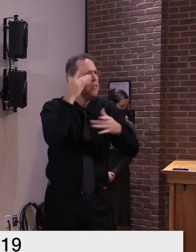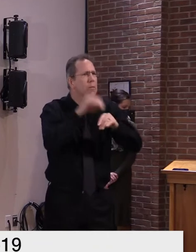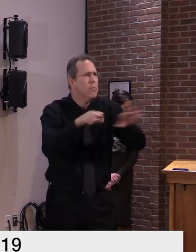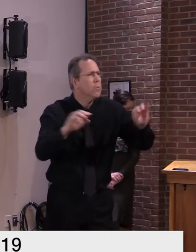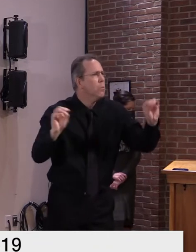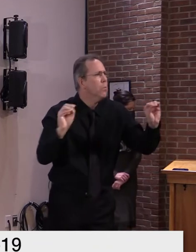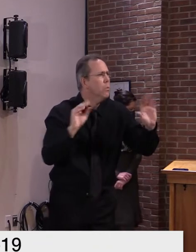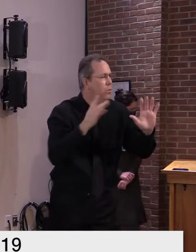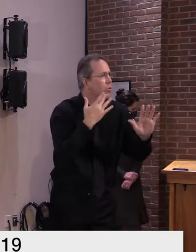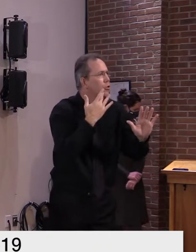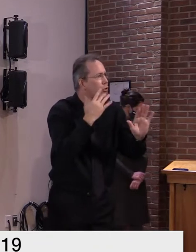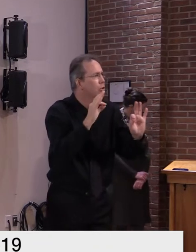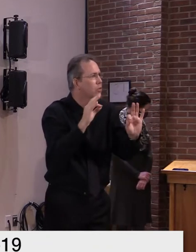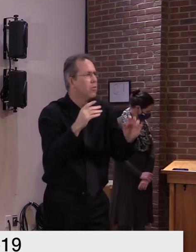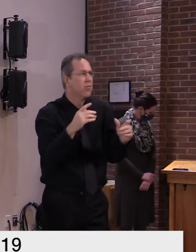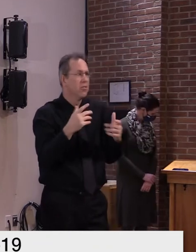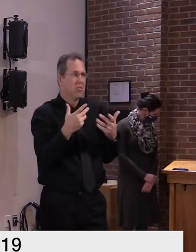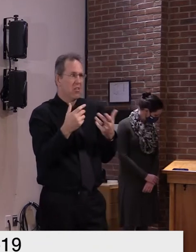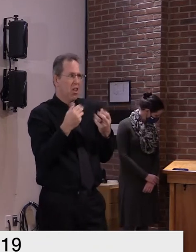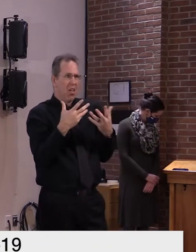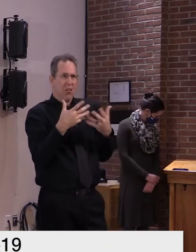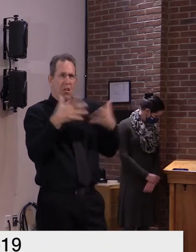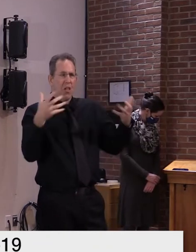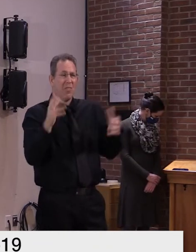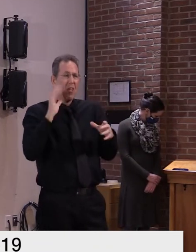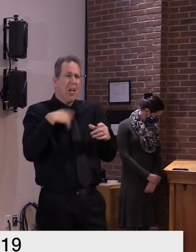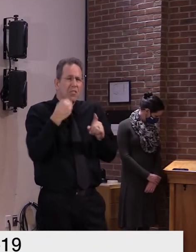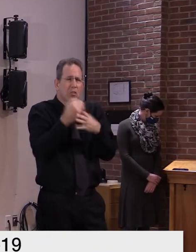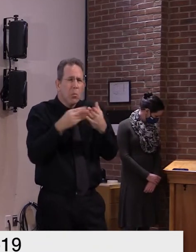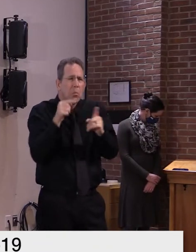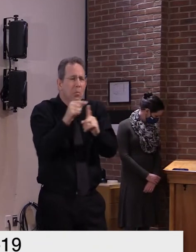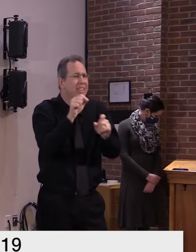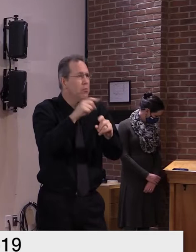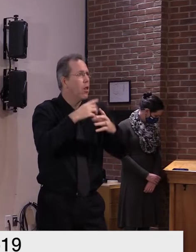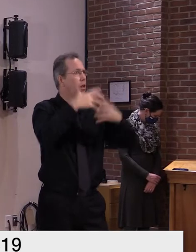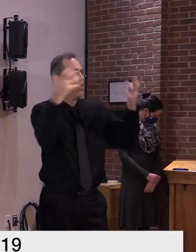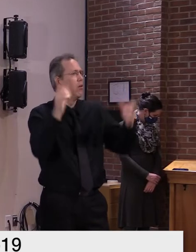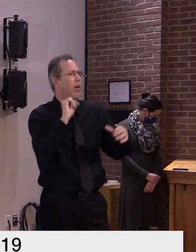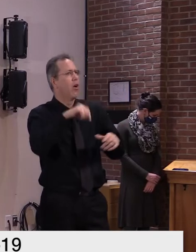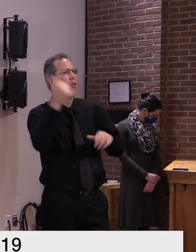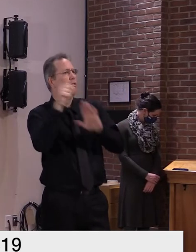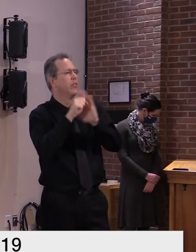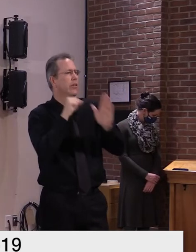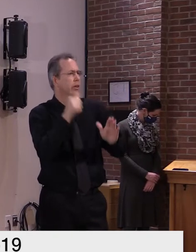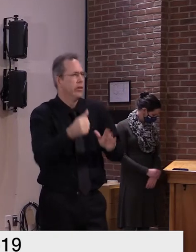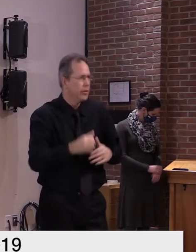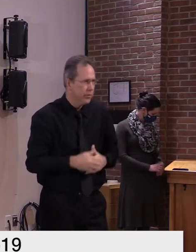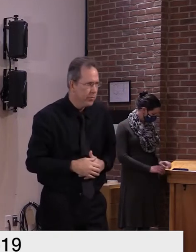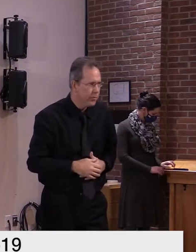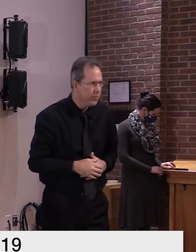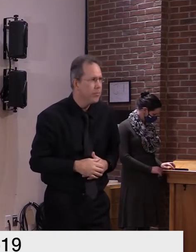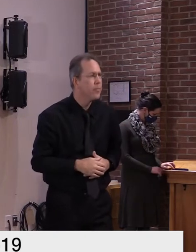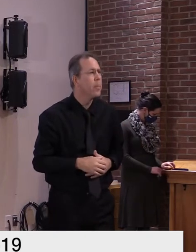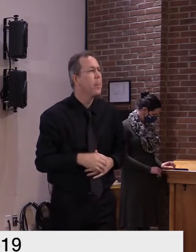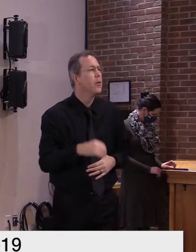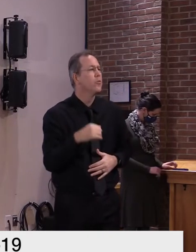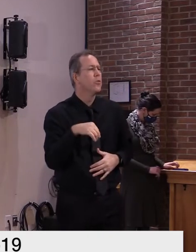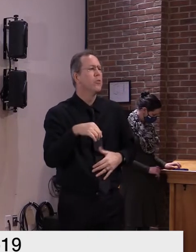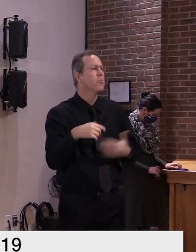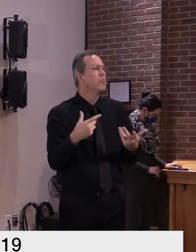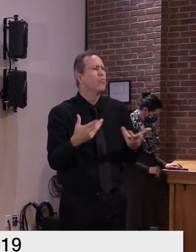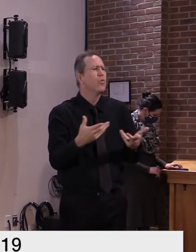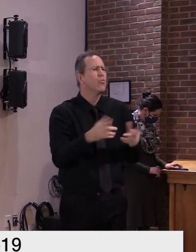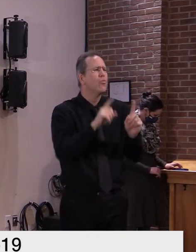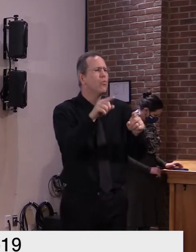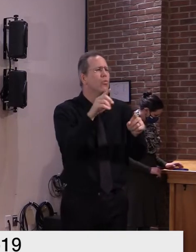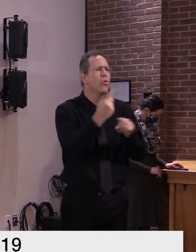care system so i think a lot more uh vermonters are going back to getting their regular medical care i